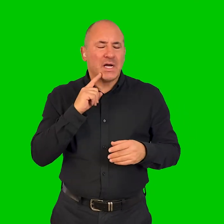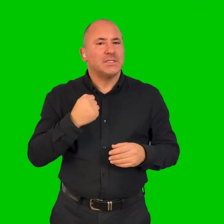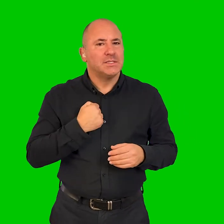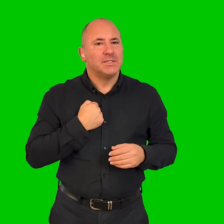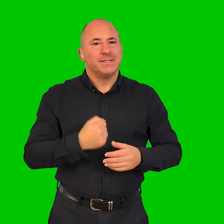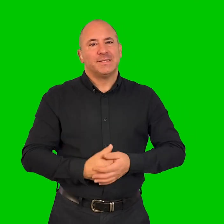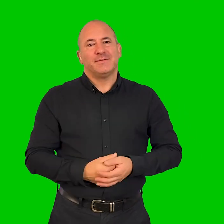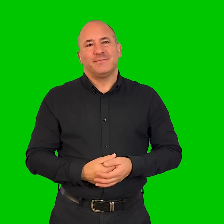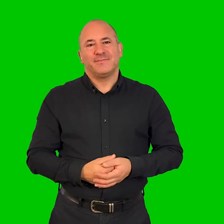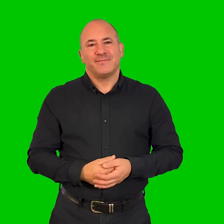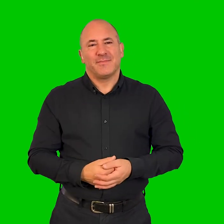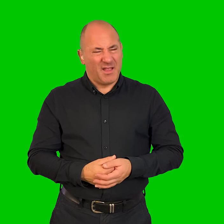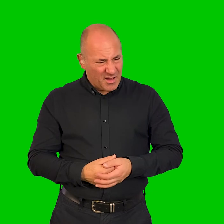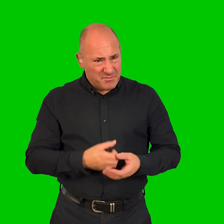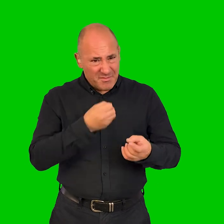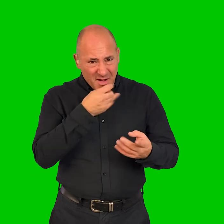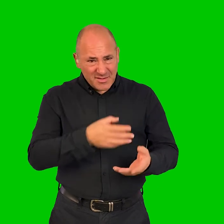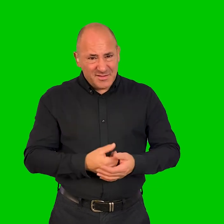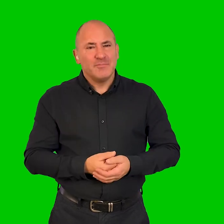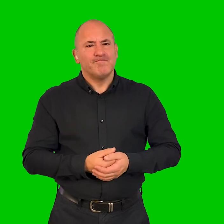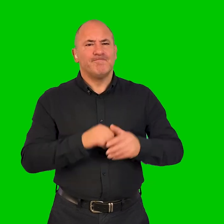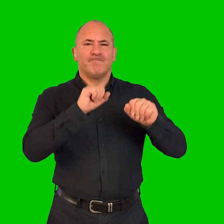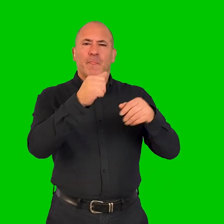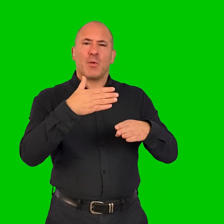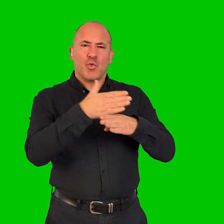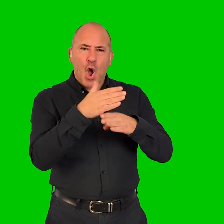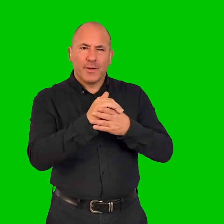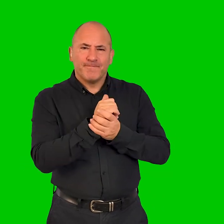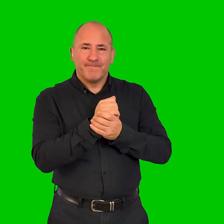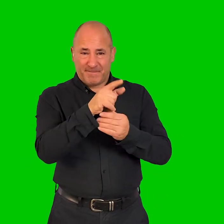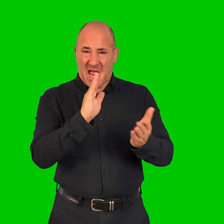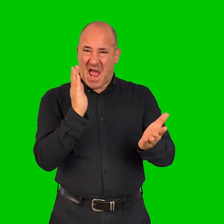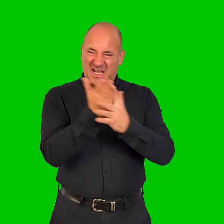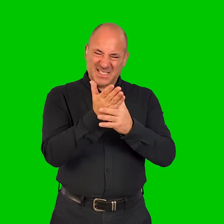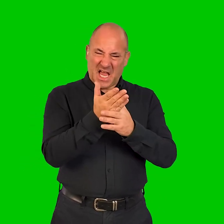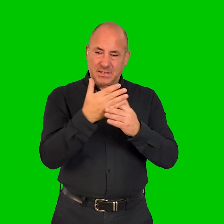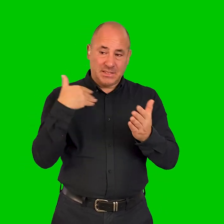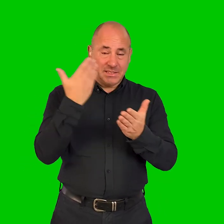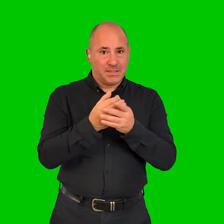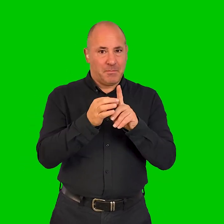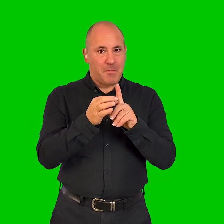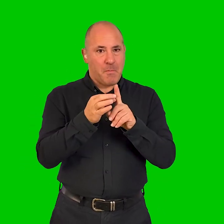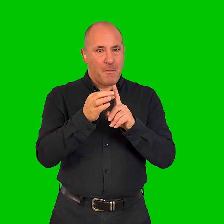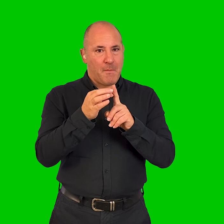plan if I needed to. Brilliant. And do you think your work has the access